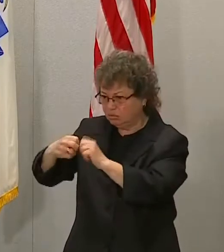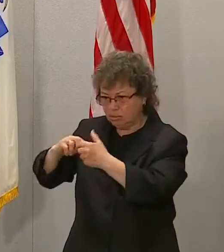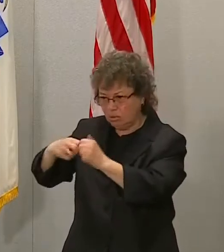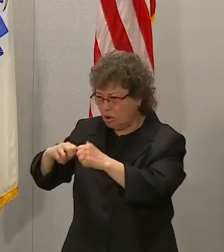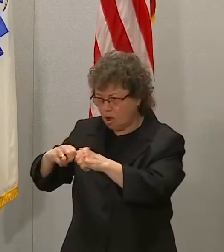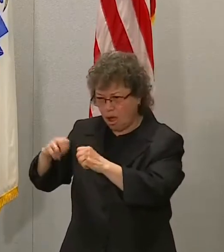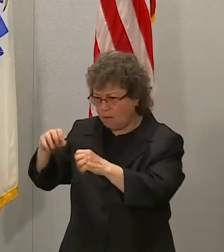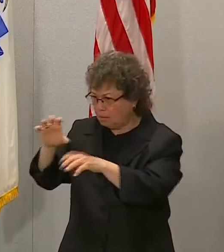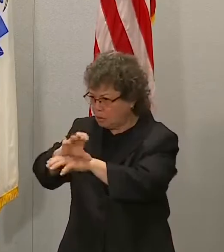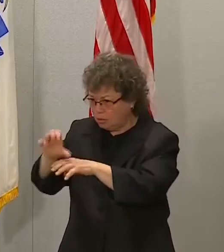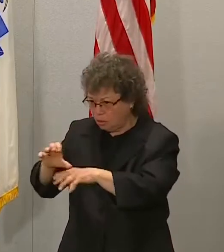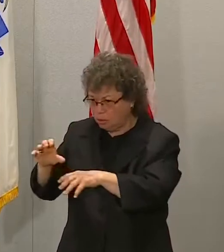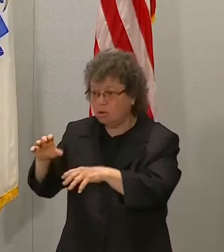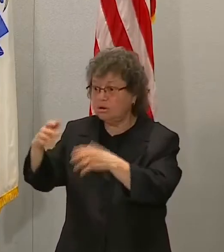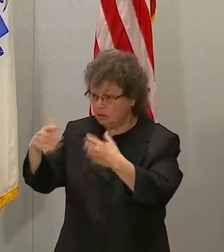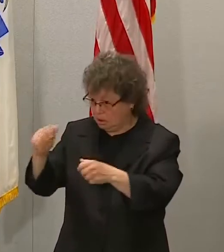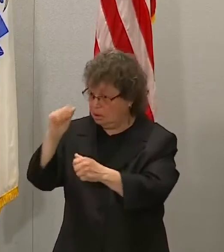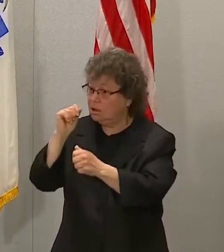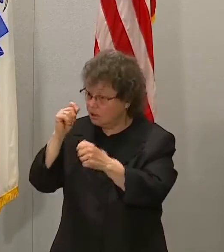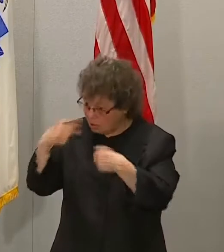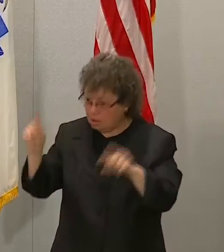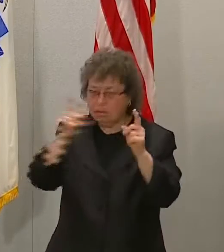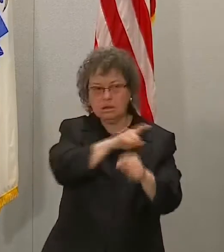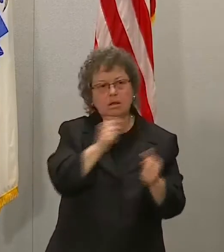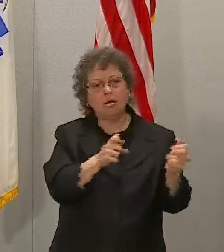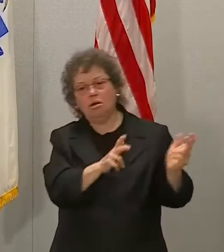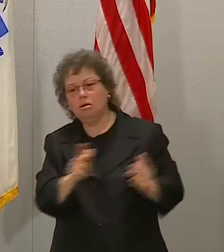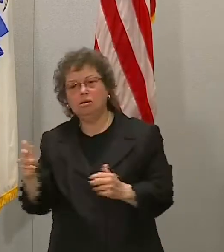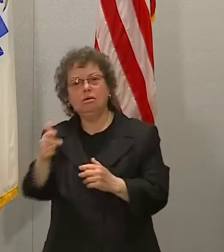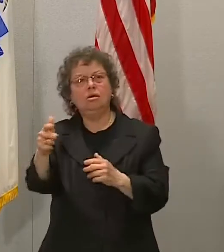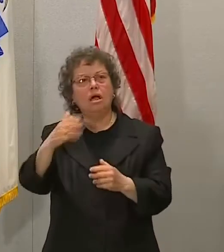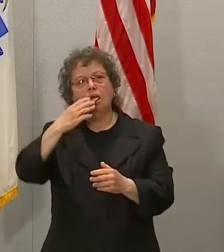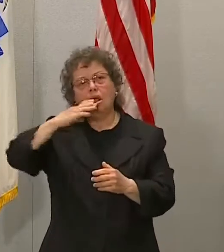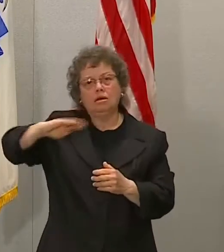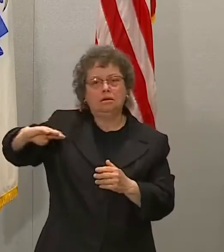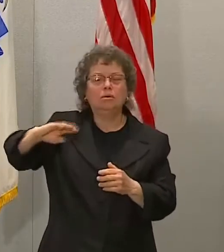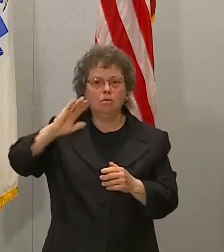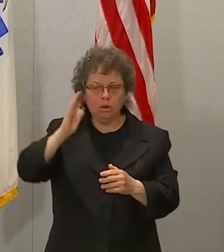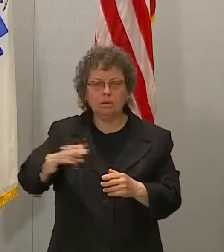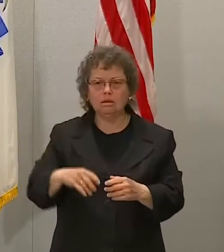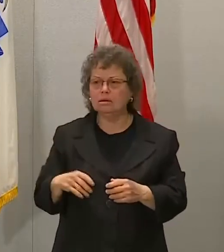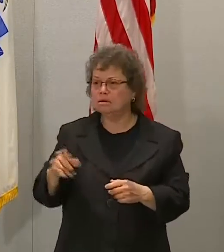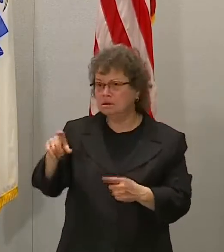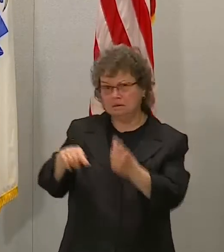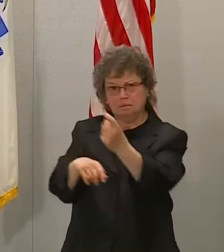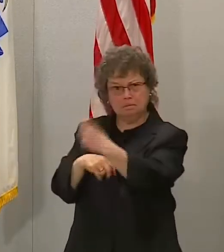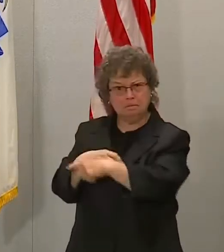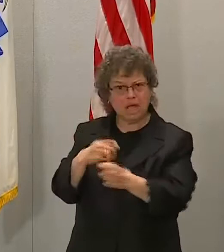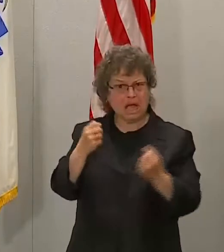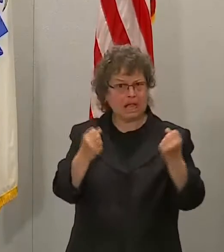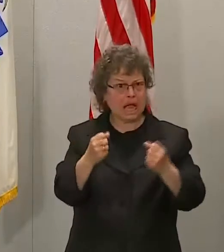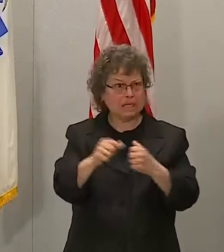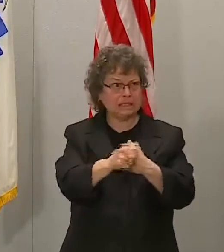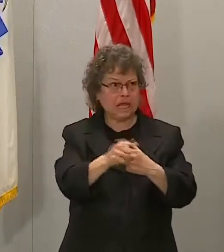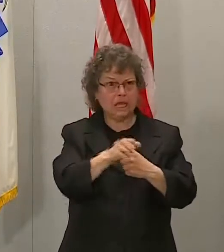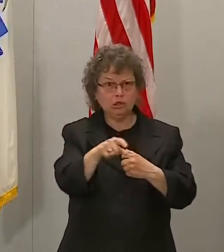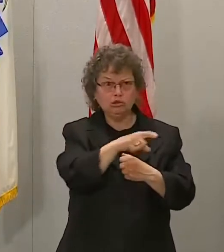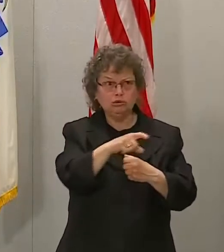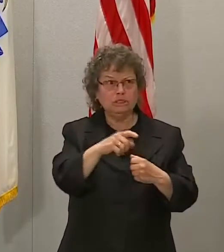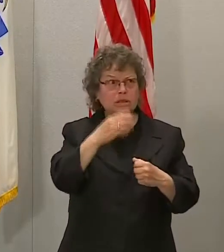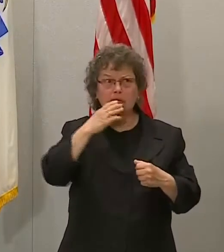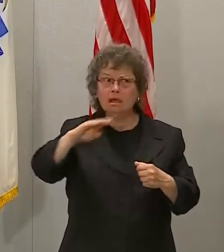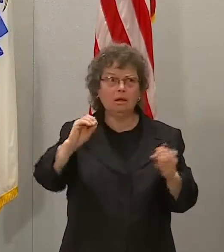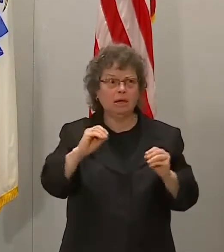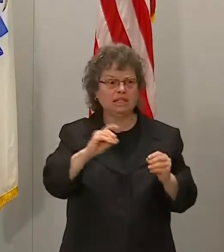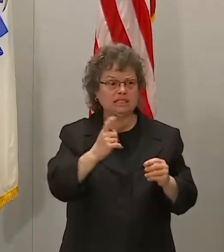when they need to. Do you think there might be some cars, though, that shouldn't be on the road? If this thing was dragging on for a really long time, I'd start to worry about that.